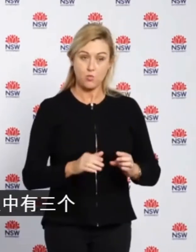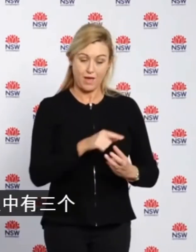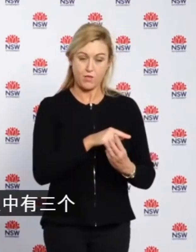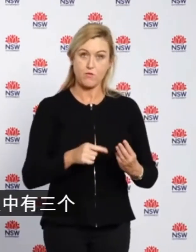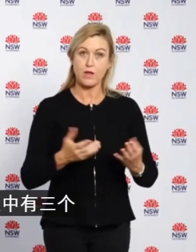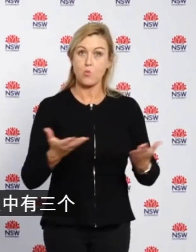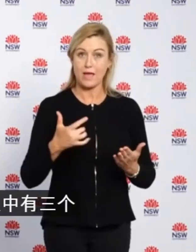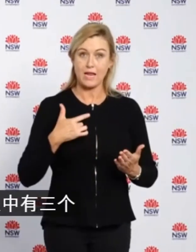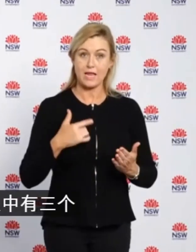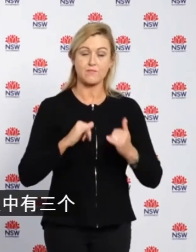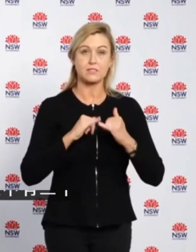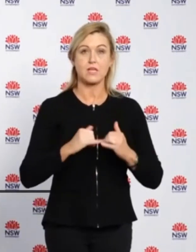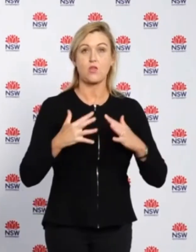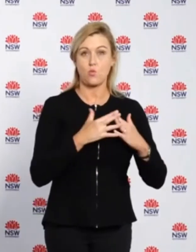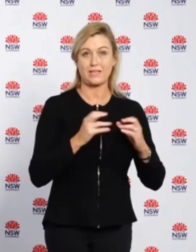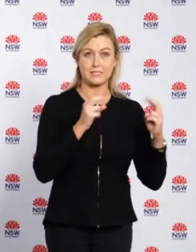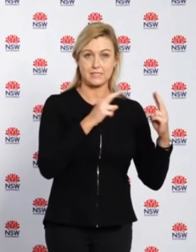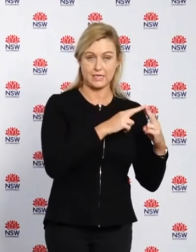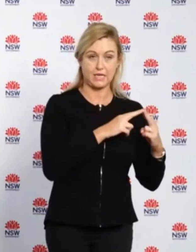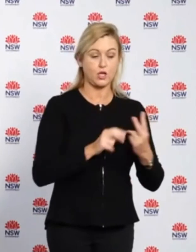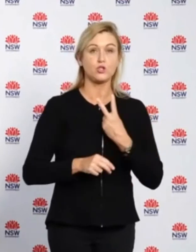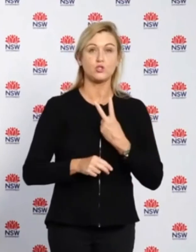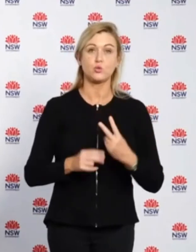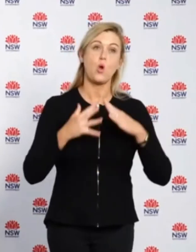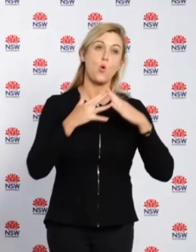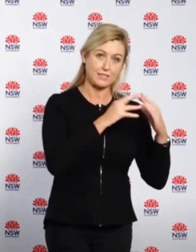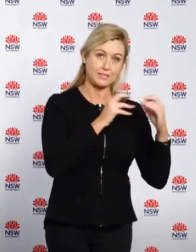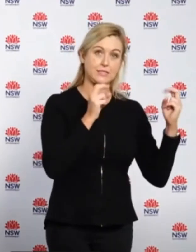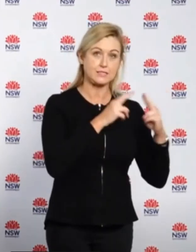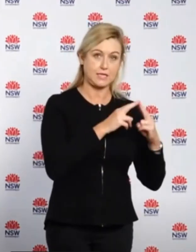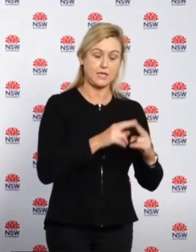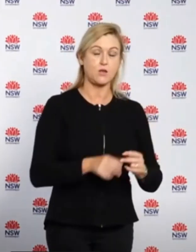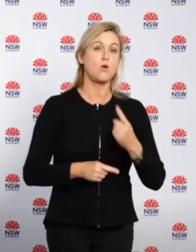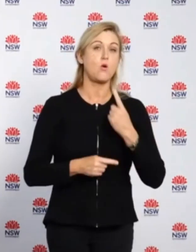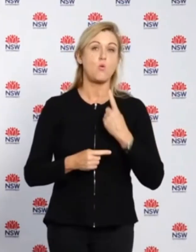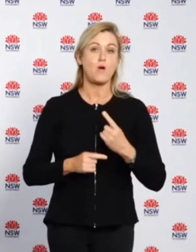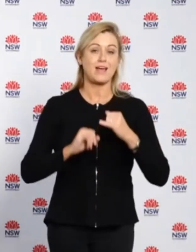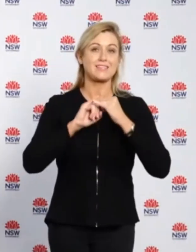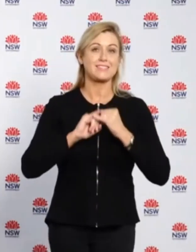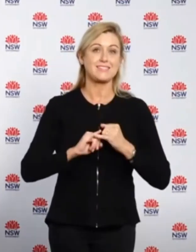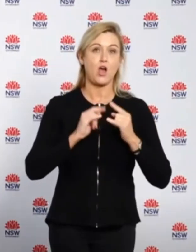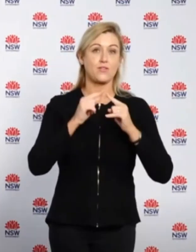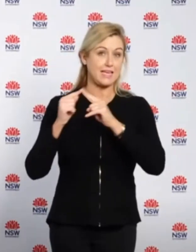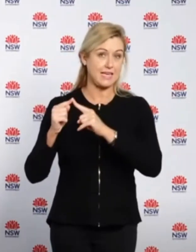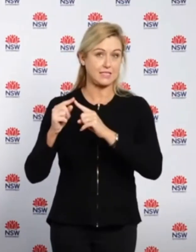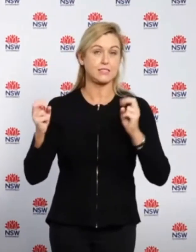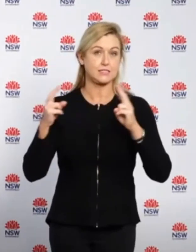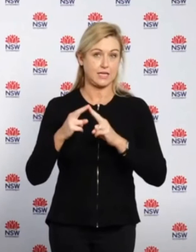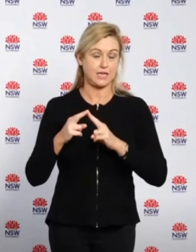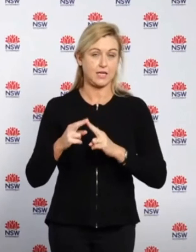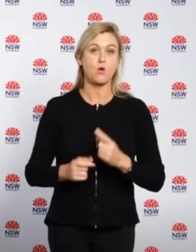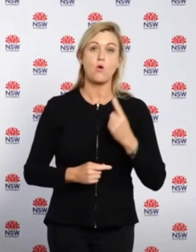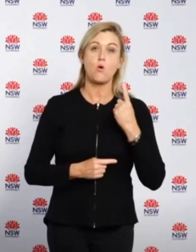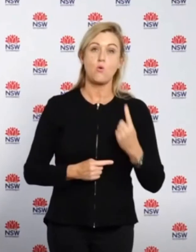from south-western Sydney, two from western Sydney, one person from south-eastern Sydney, one